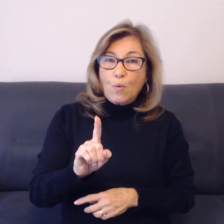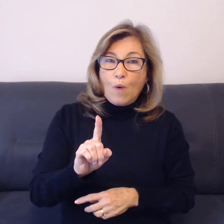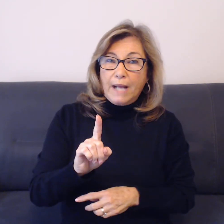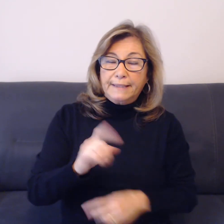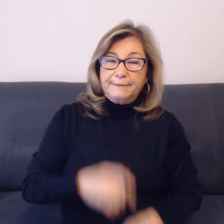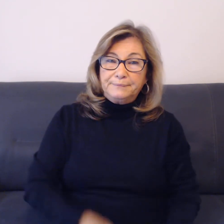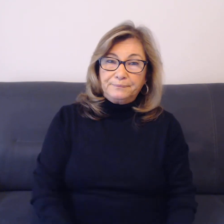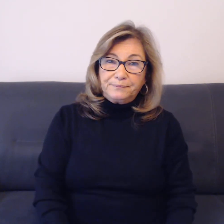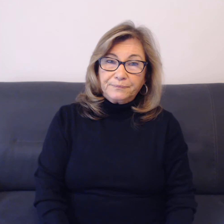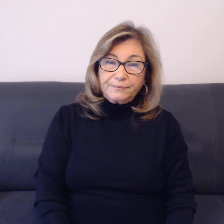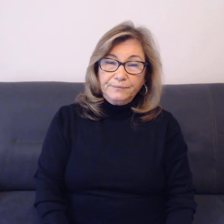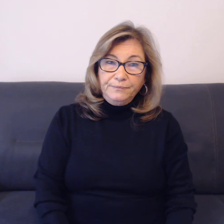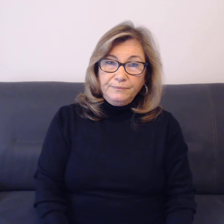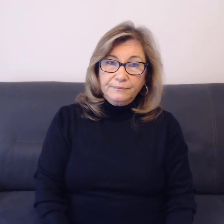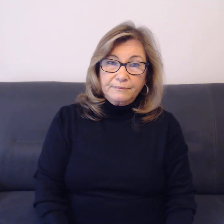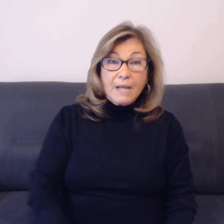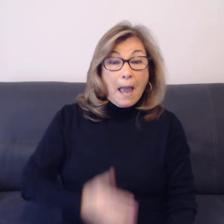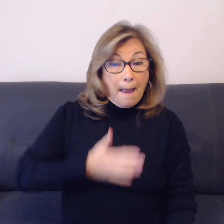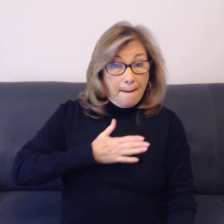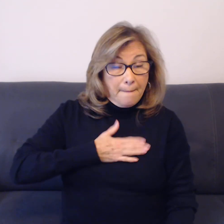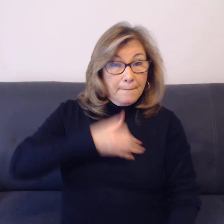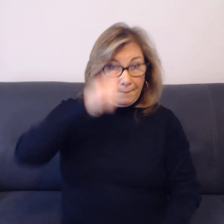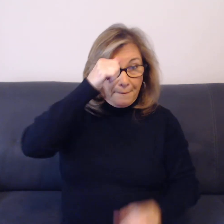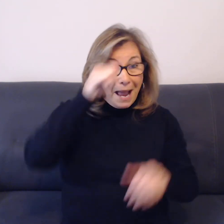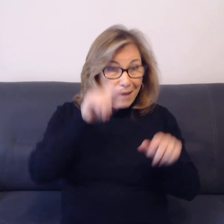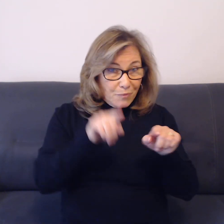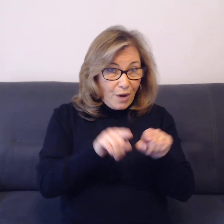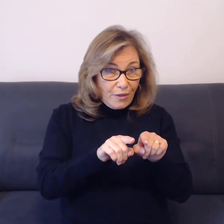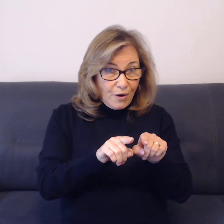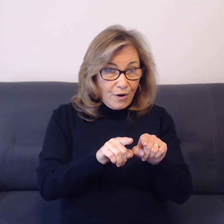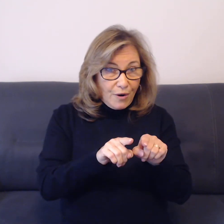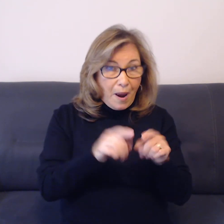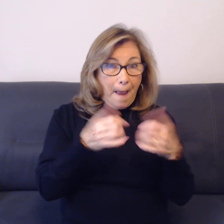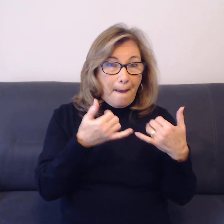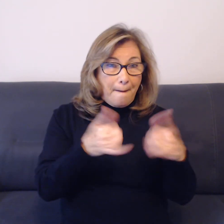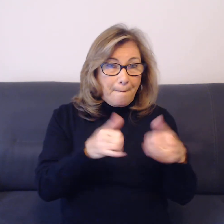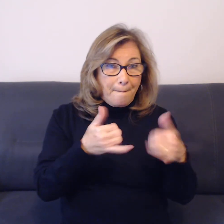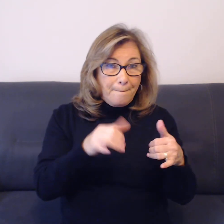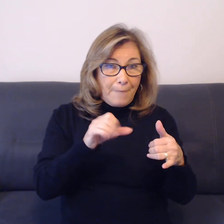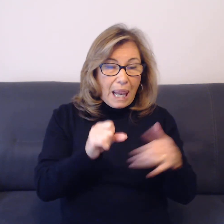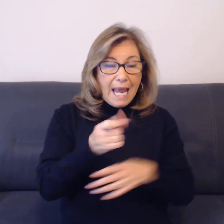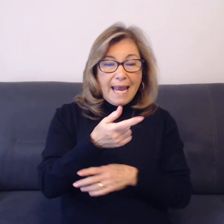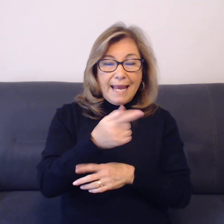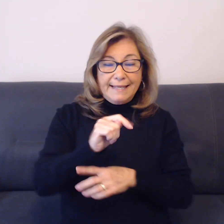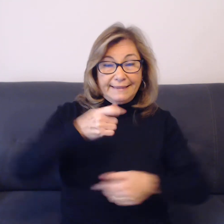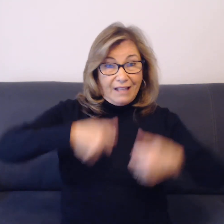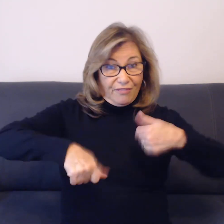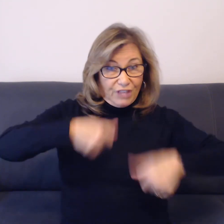My brother plays the drums in the band.